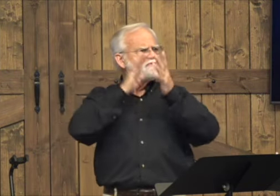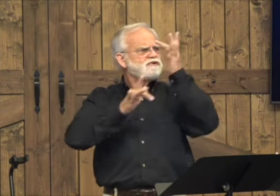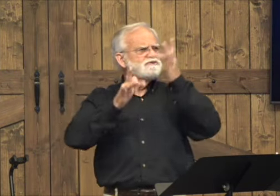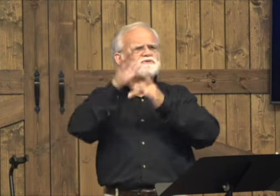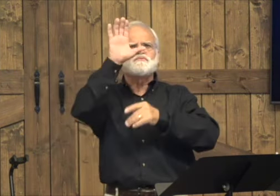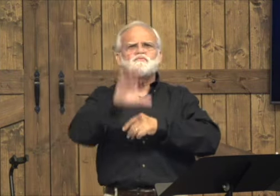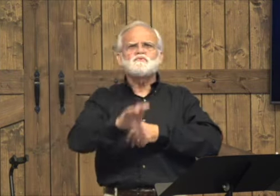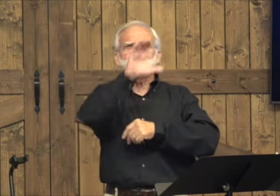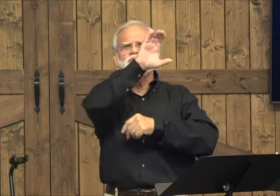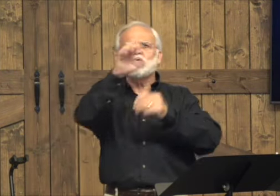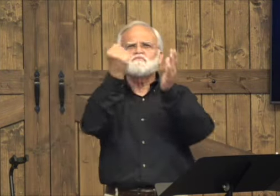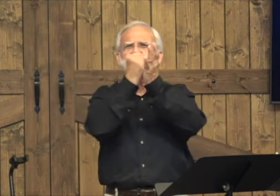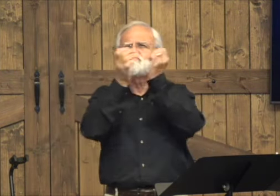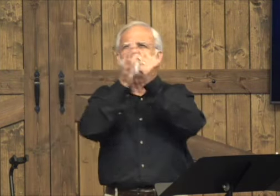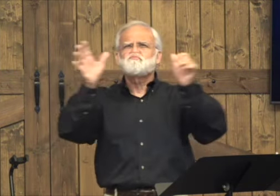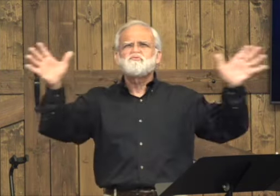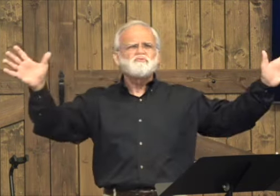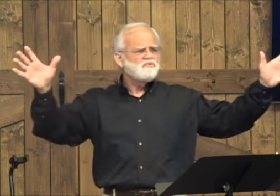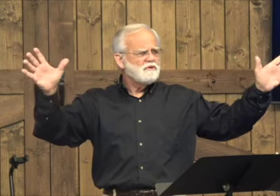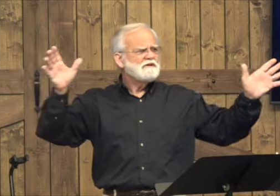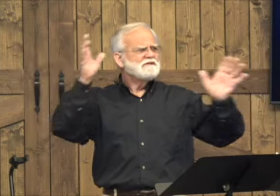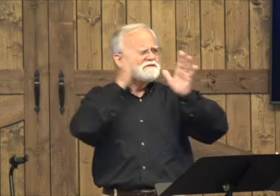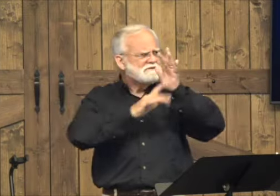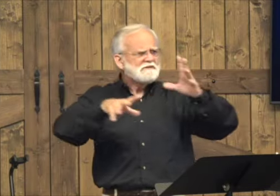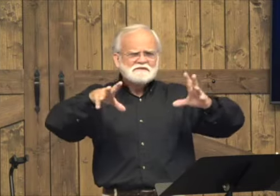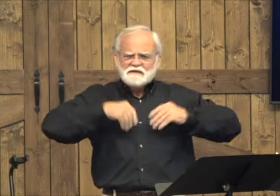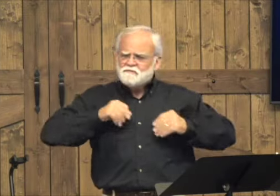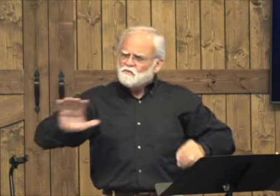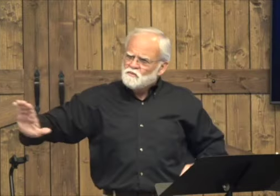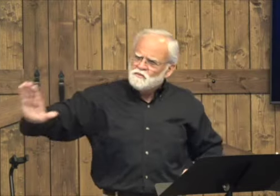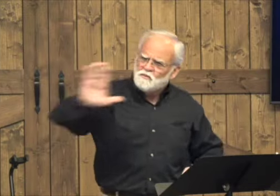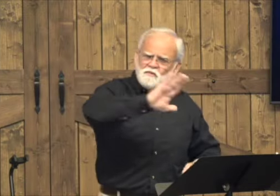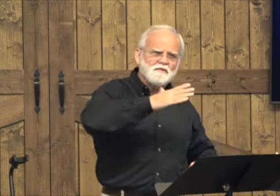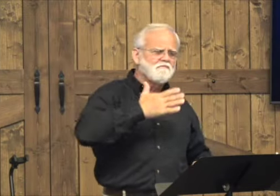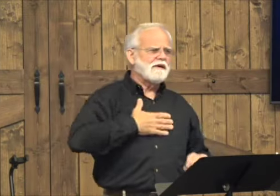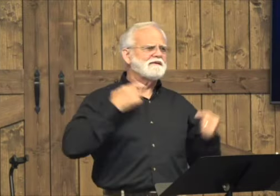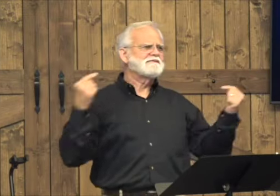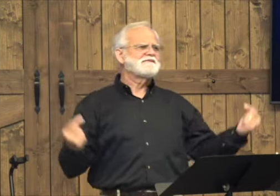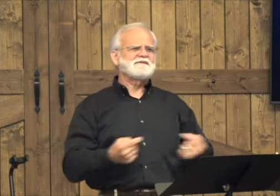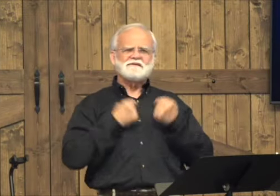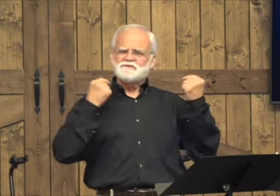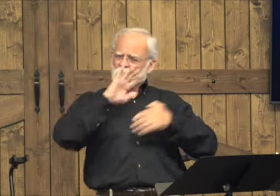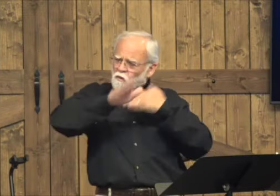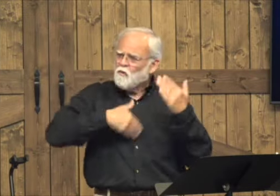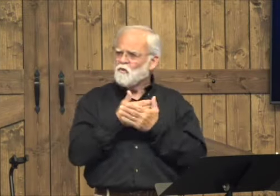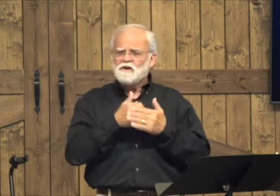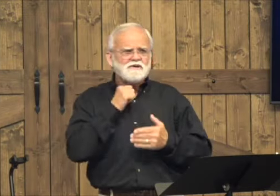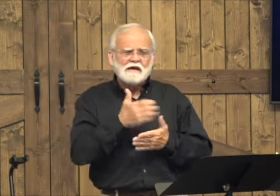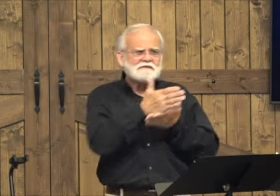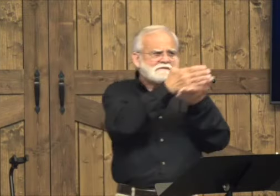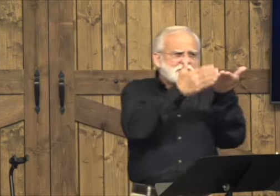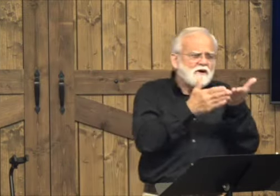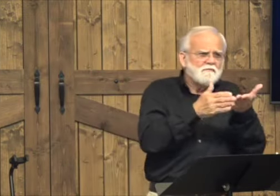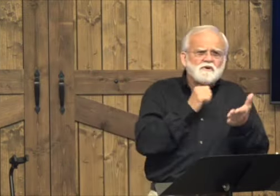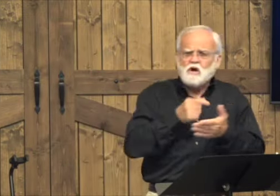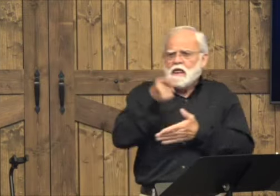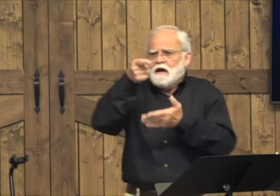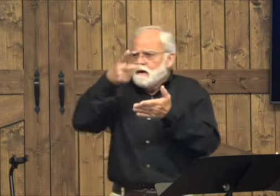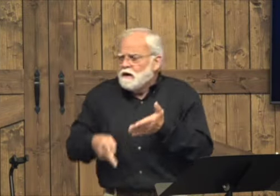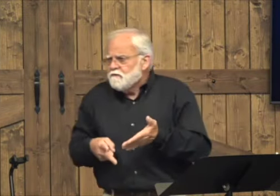Jesus took upon himself your sins on the cross. He took your sins and my sins, all of them, not just some